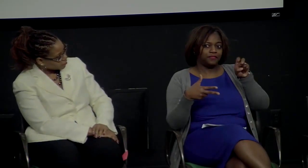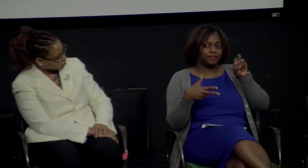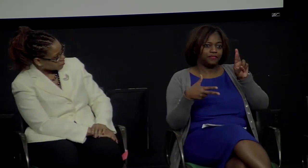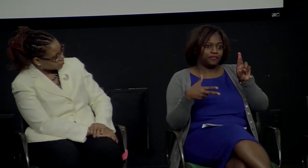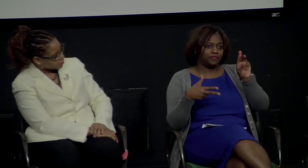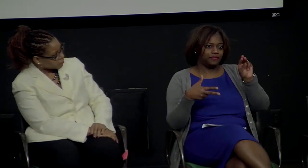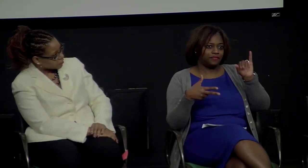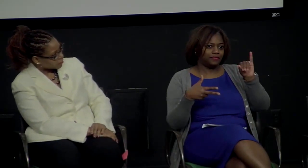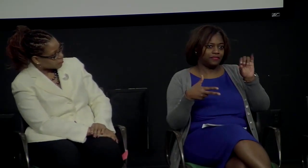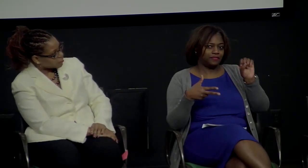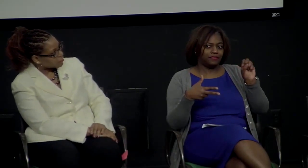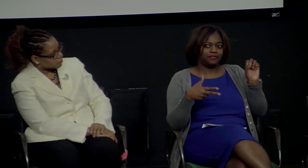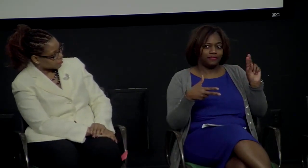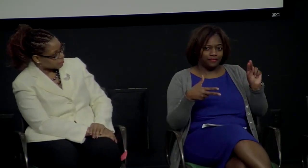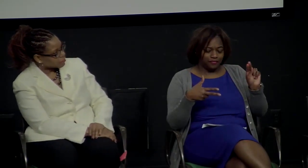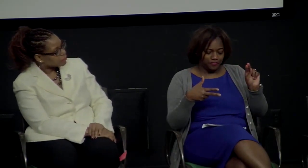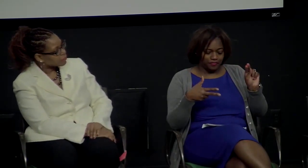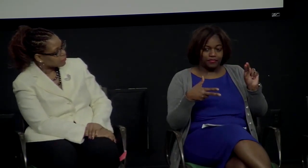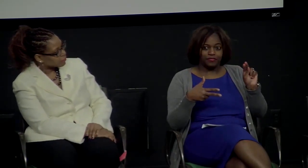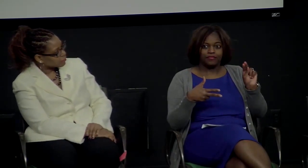to pick out three right now. One is permission.